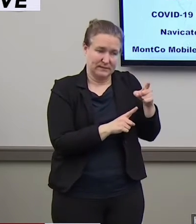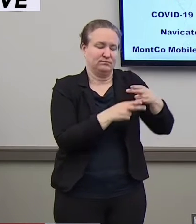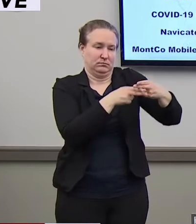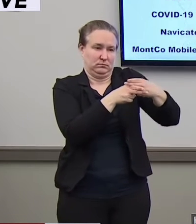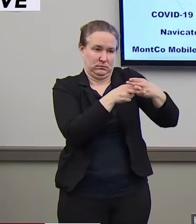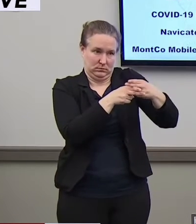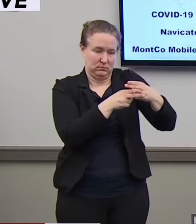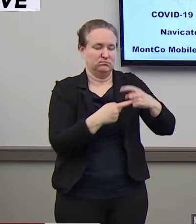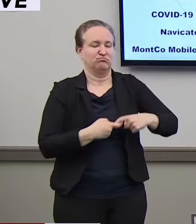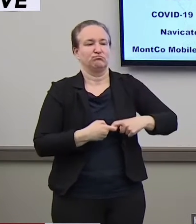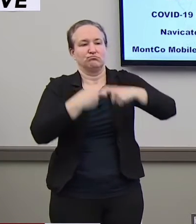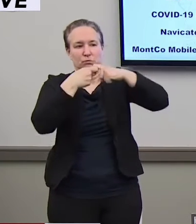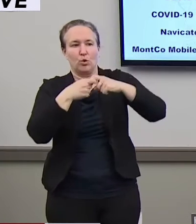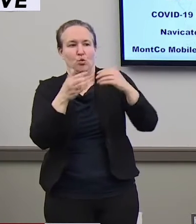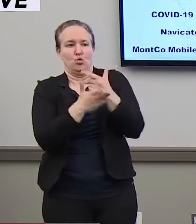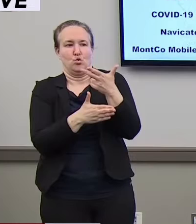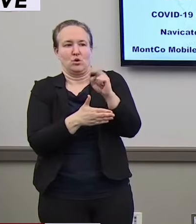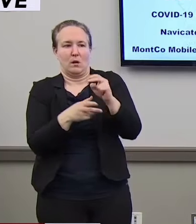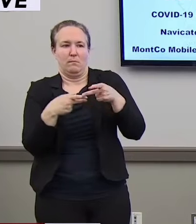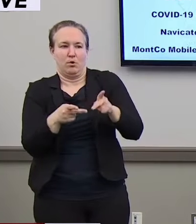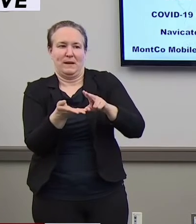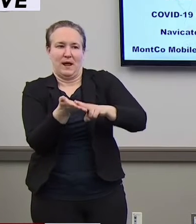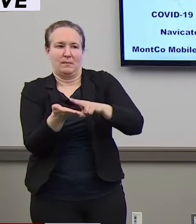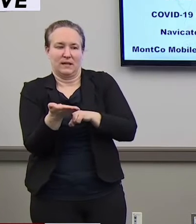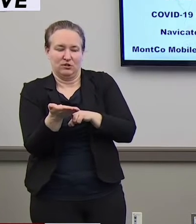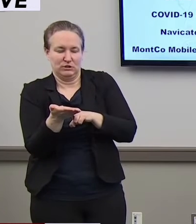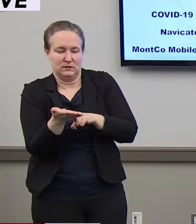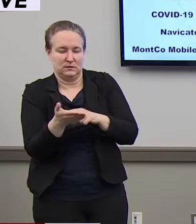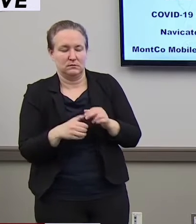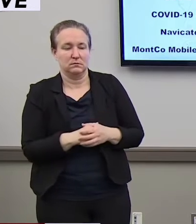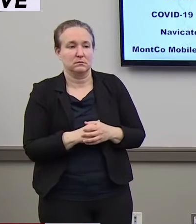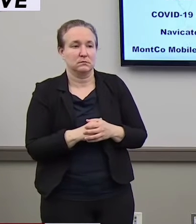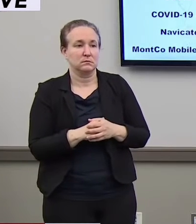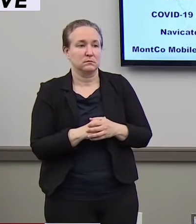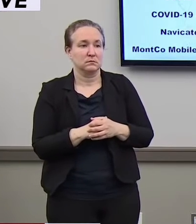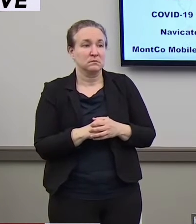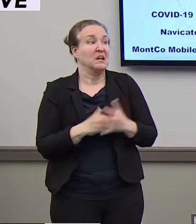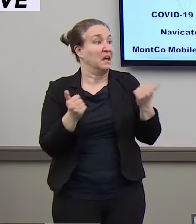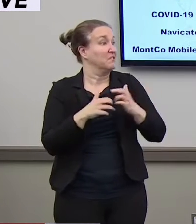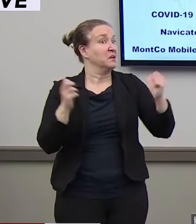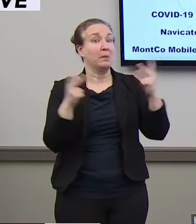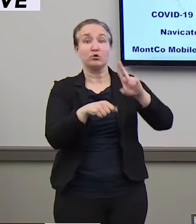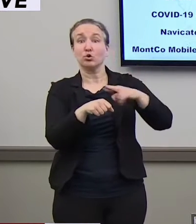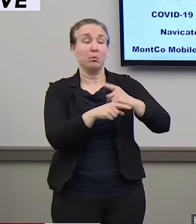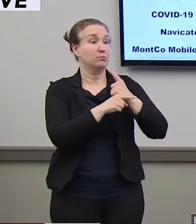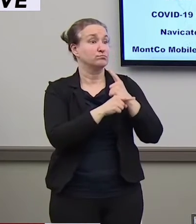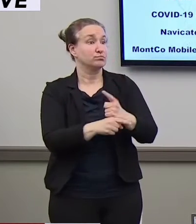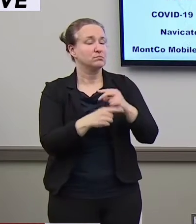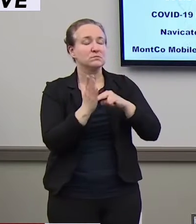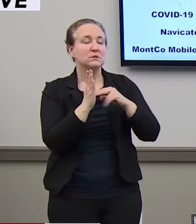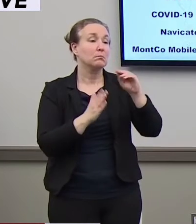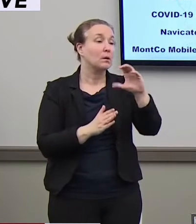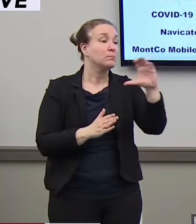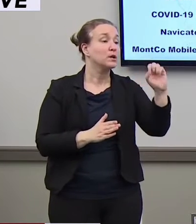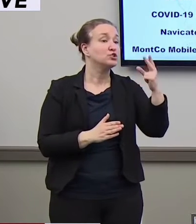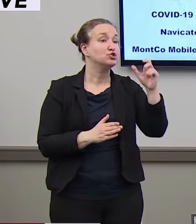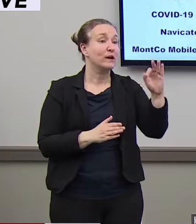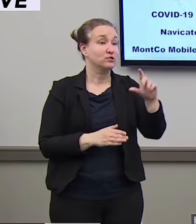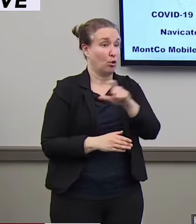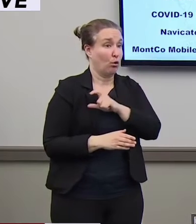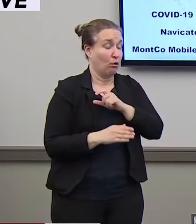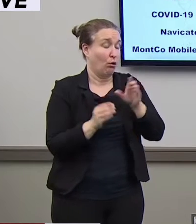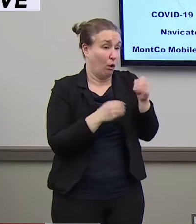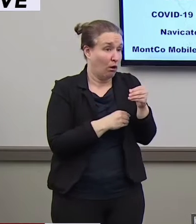temporarily suspended new gun permit applications. Once things return to normal, the Montgomery County Sheriff's Office